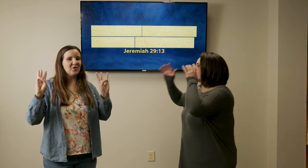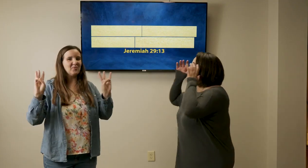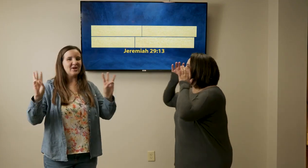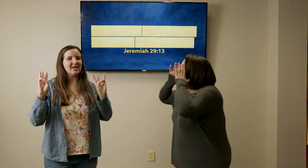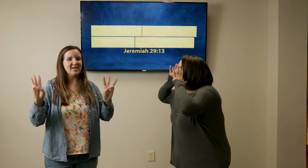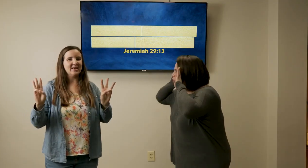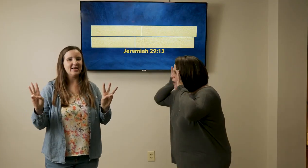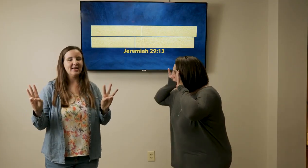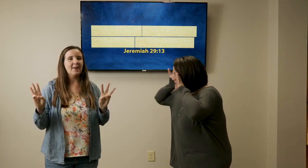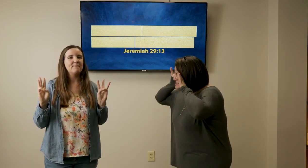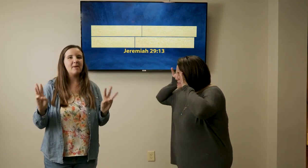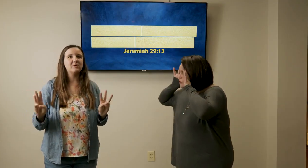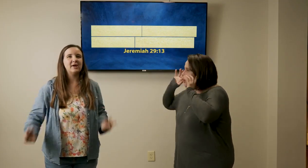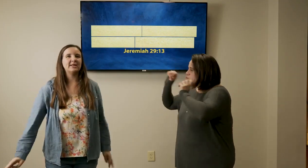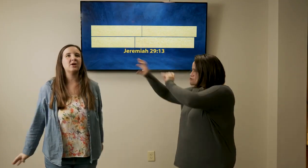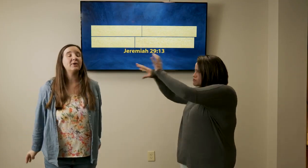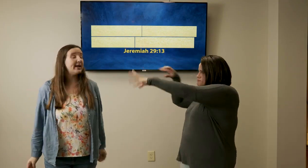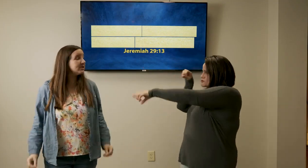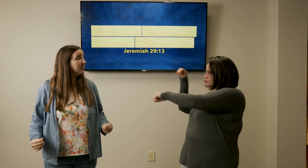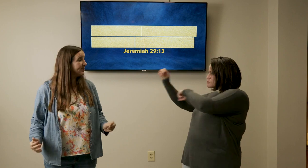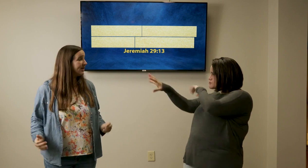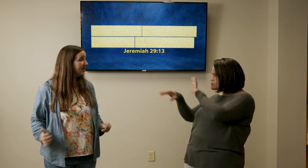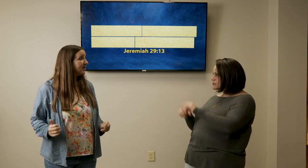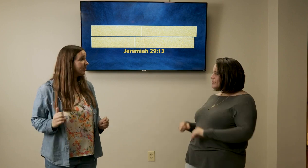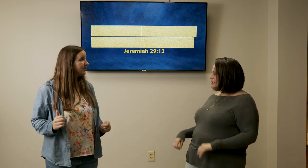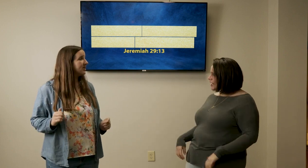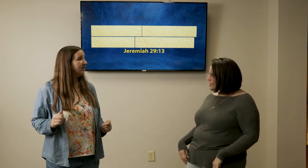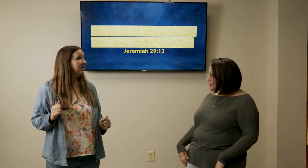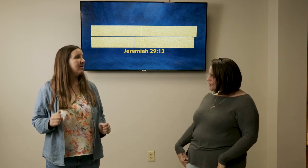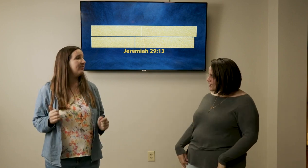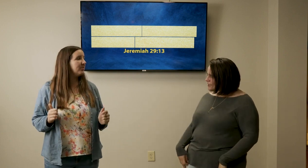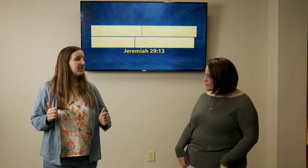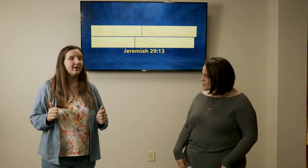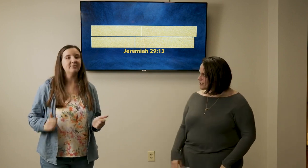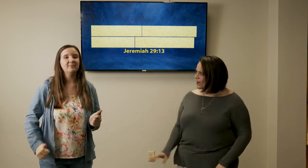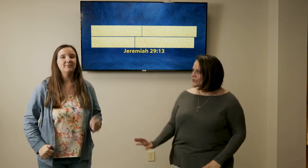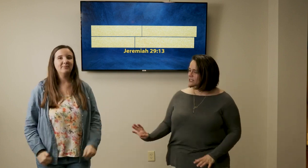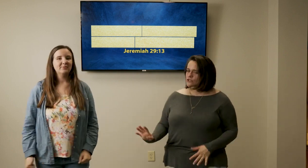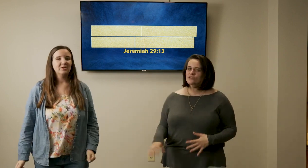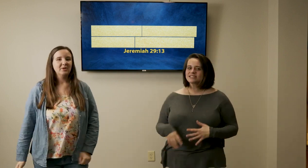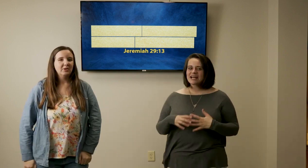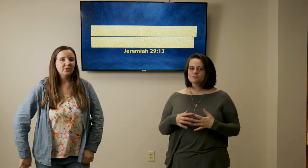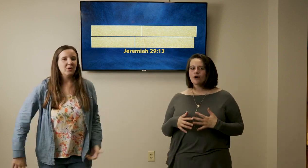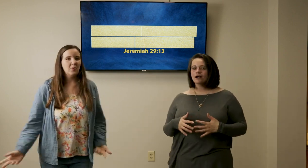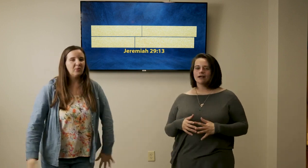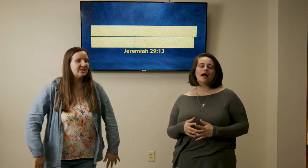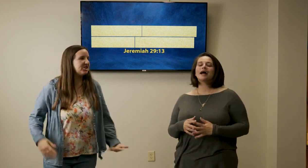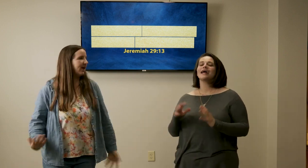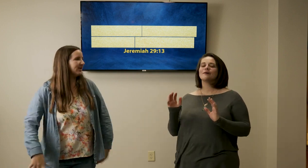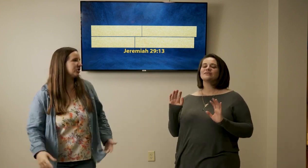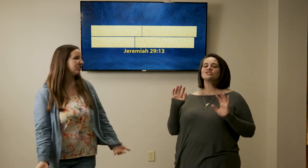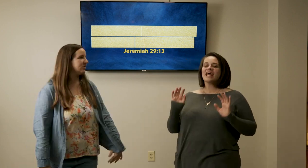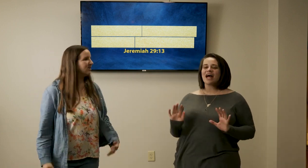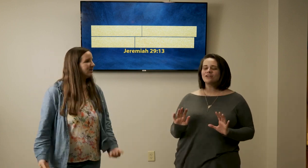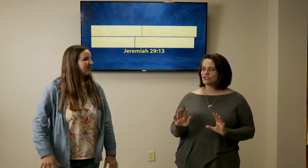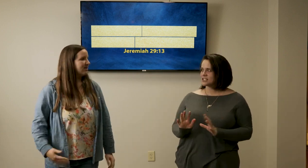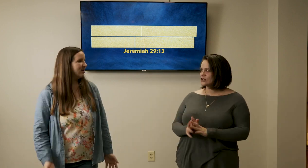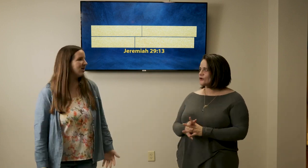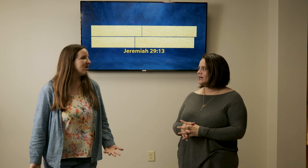have it memorized memorized okay it's almost there it's almost there I feel pretty good okay so this next part what's the challenge challenging you